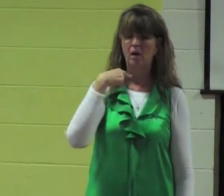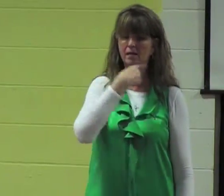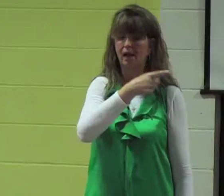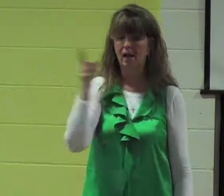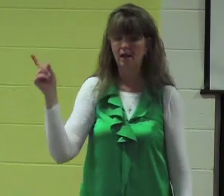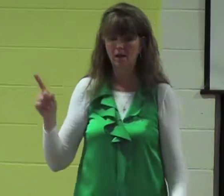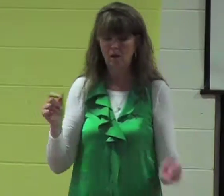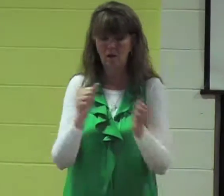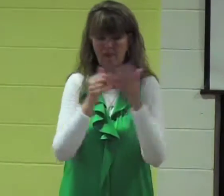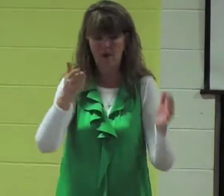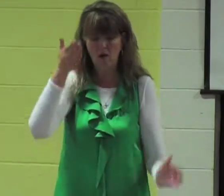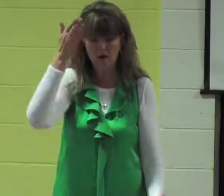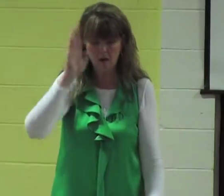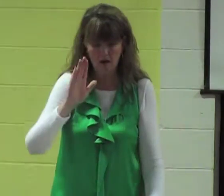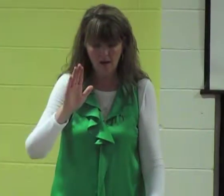most of you we're not bad